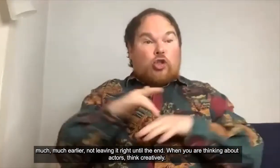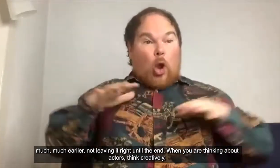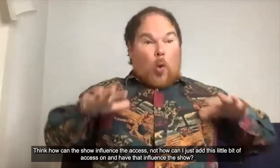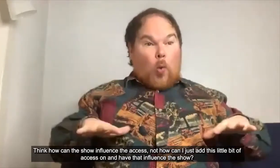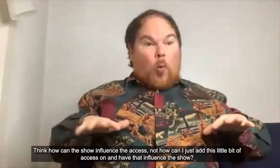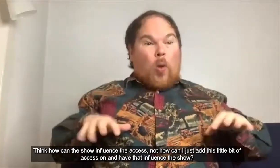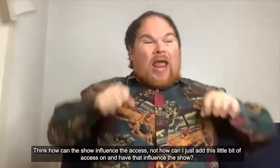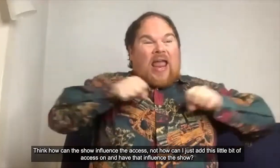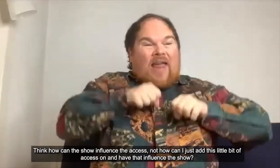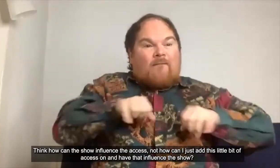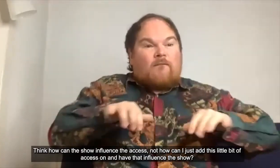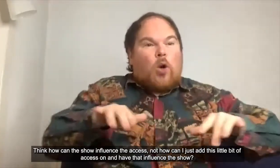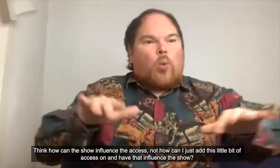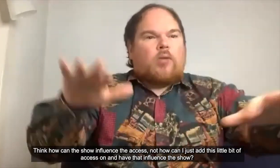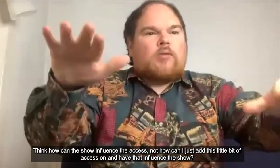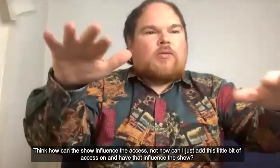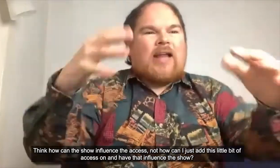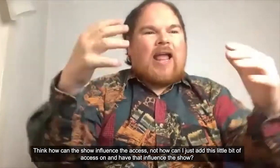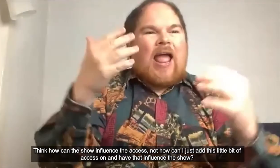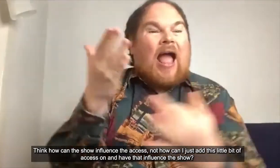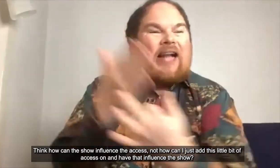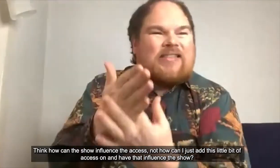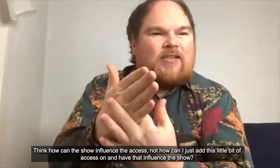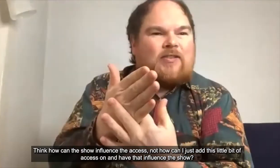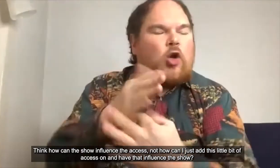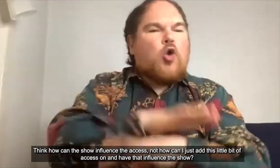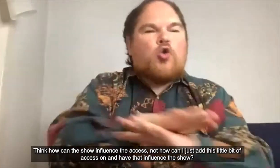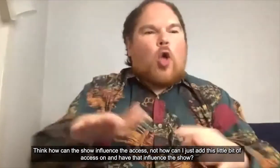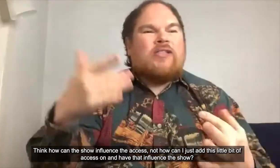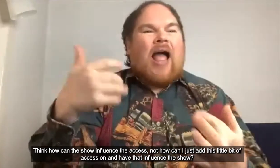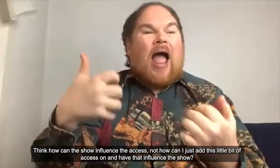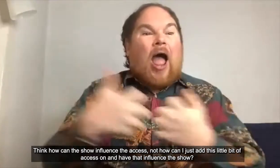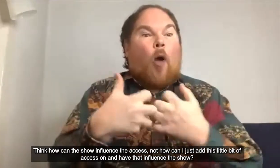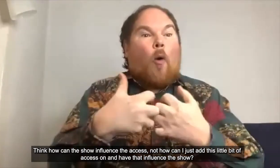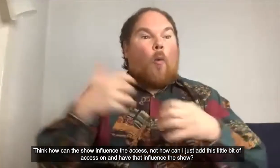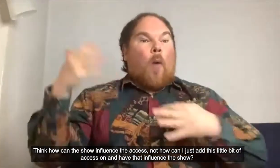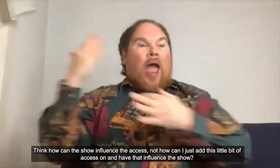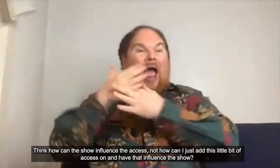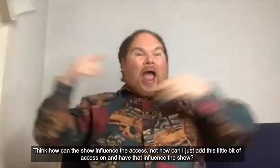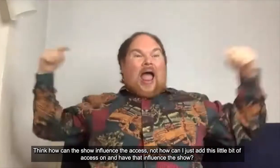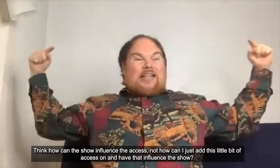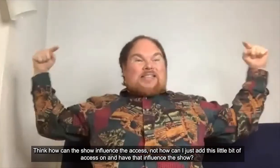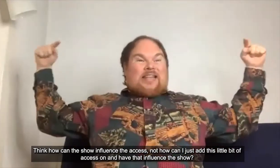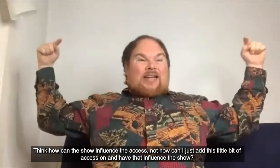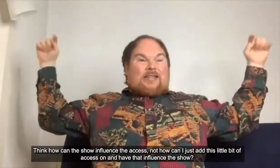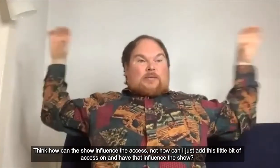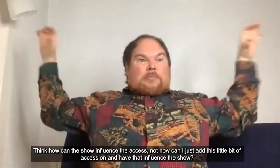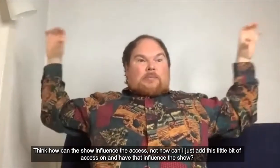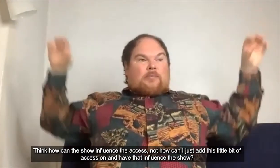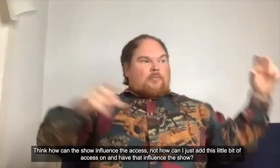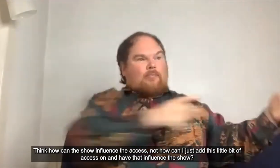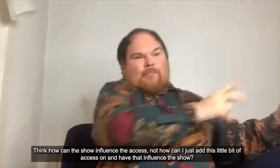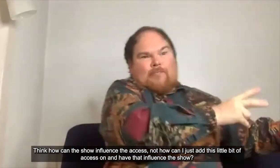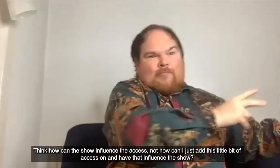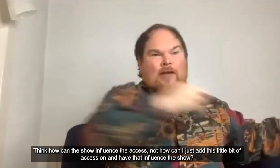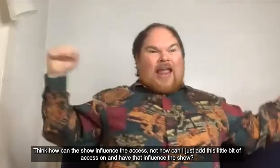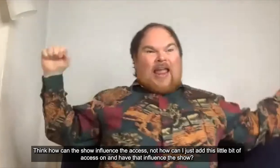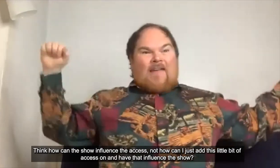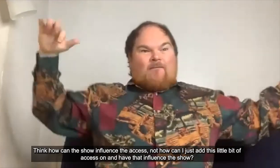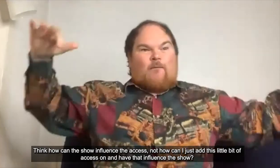think how can the show influence the access not how can I just add this little bit of